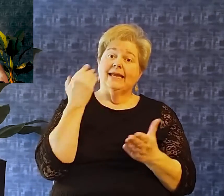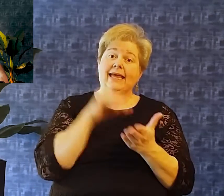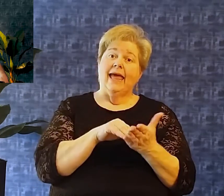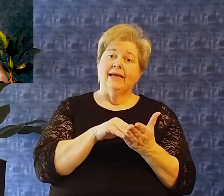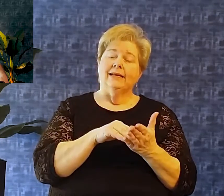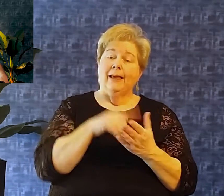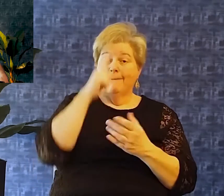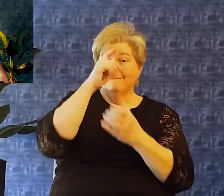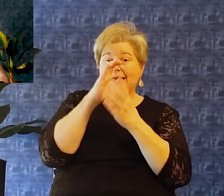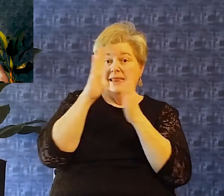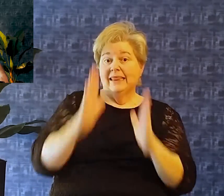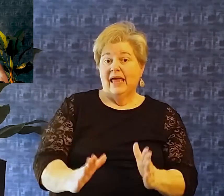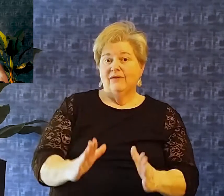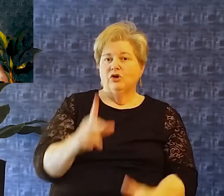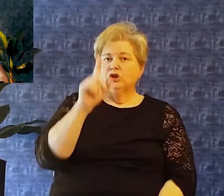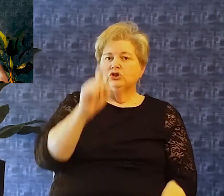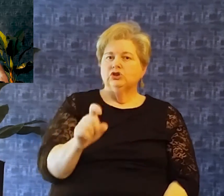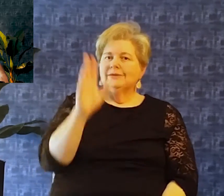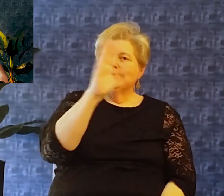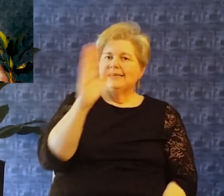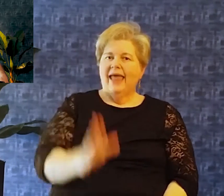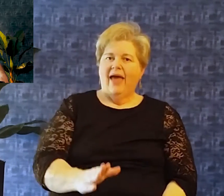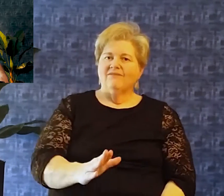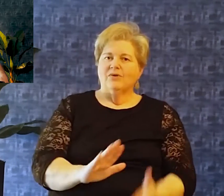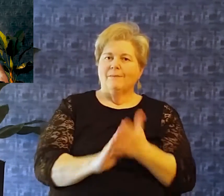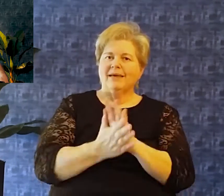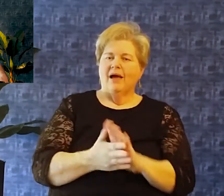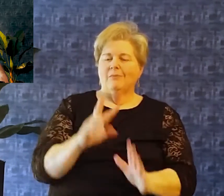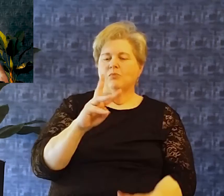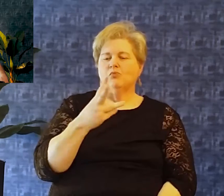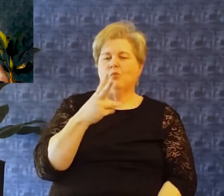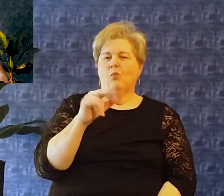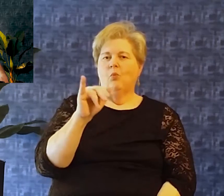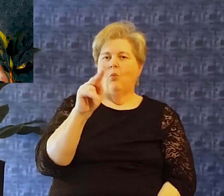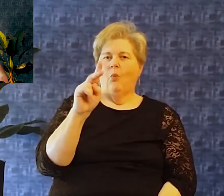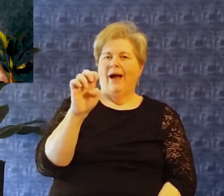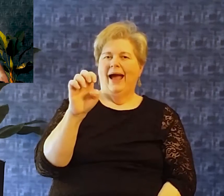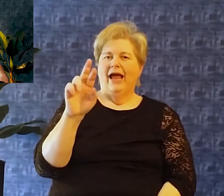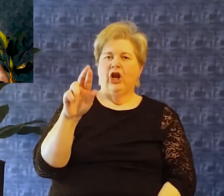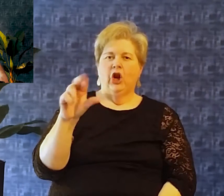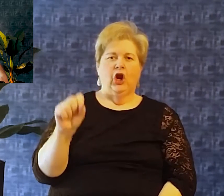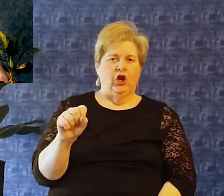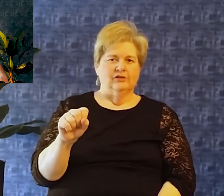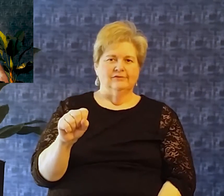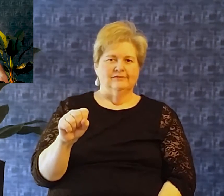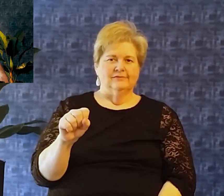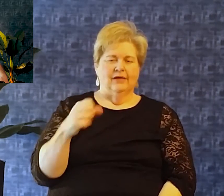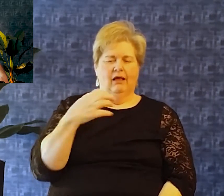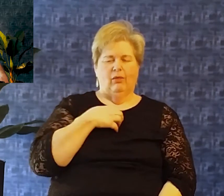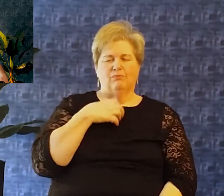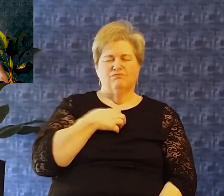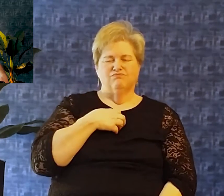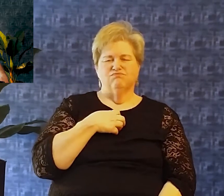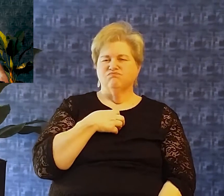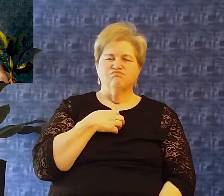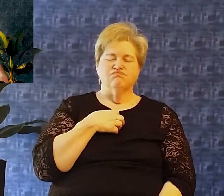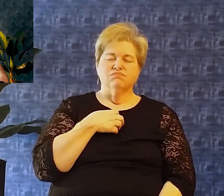Let me say that again Believers should never be whiners They shouldn't be